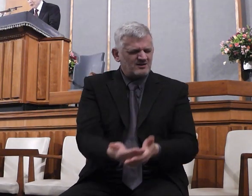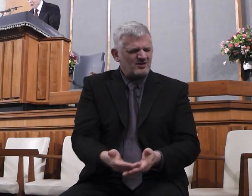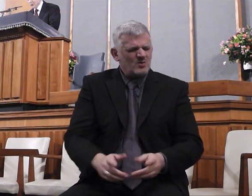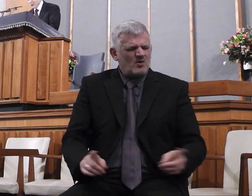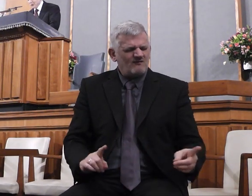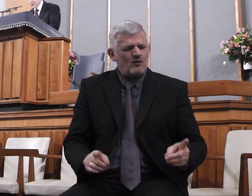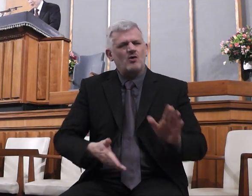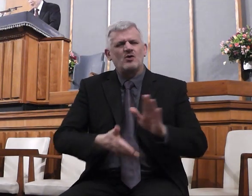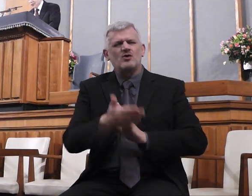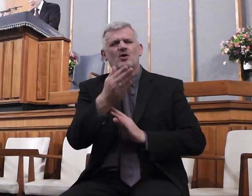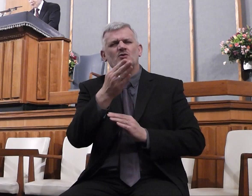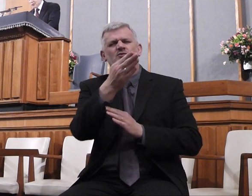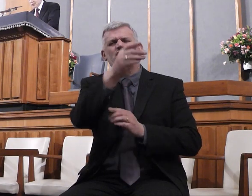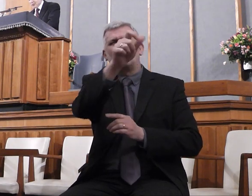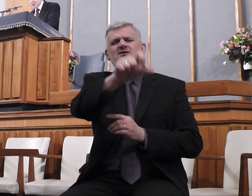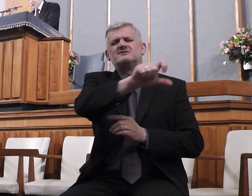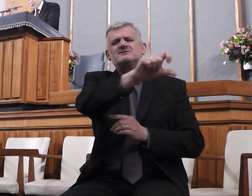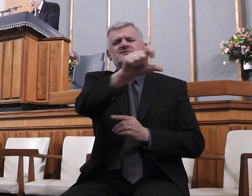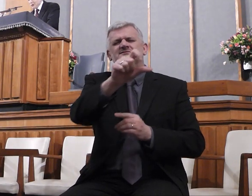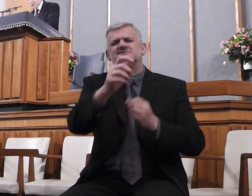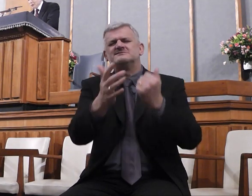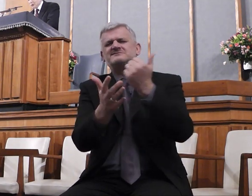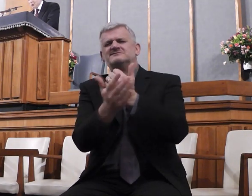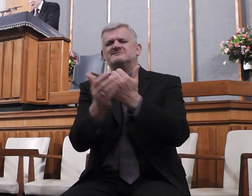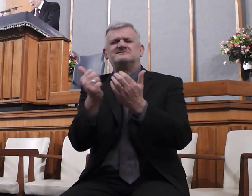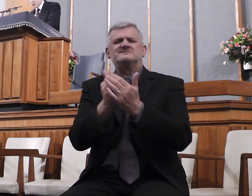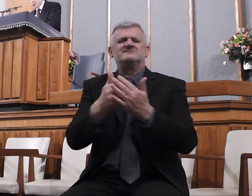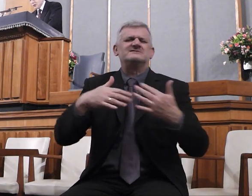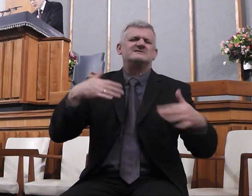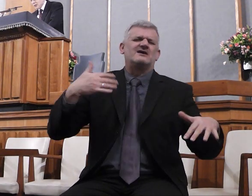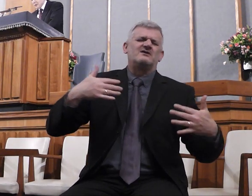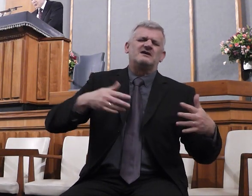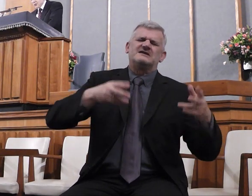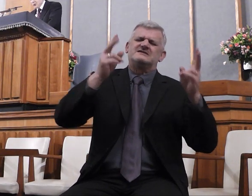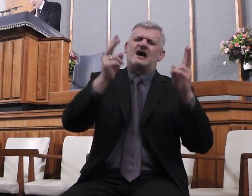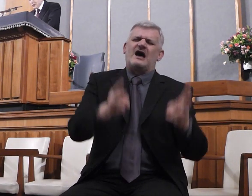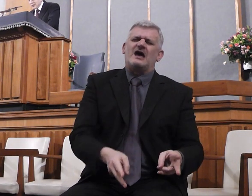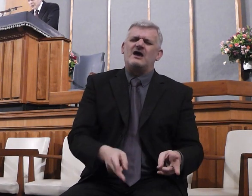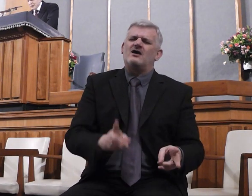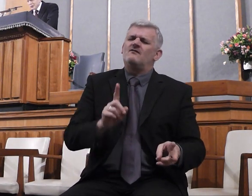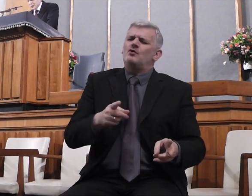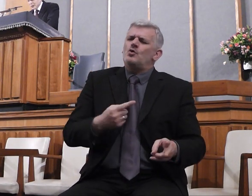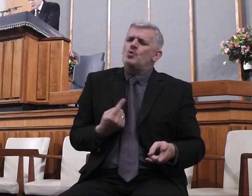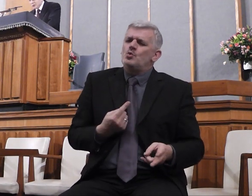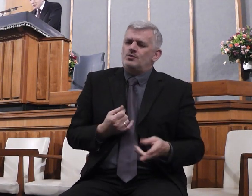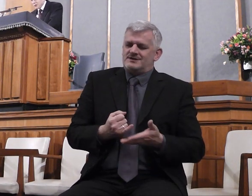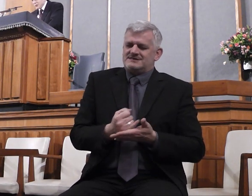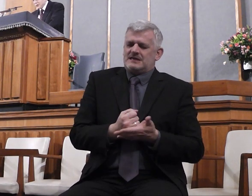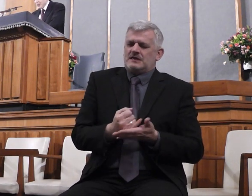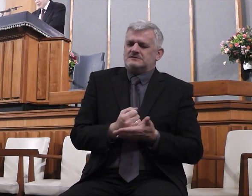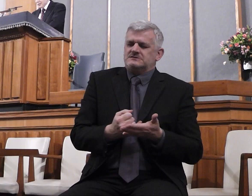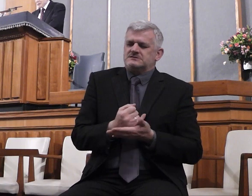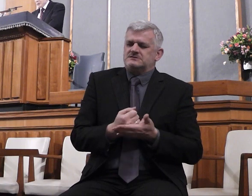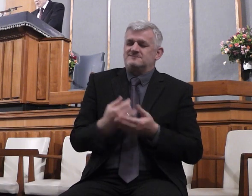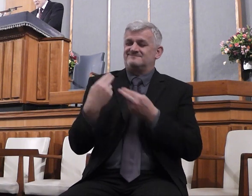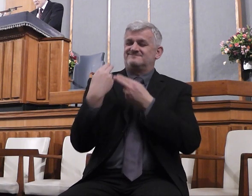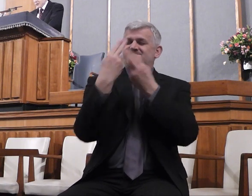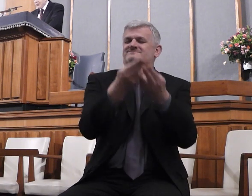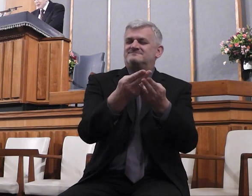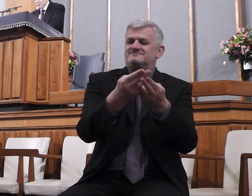me, ye sinners. We thank thee for his substitutionary, adorning death on Calvary's cross and we trust in him